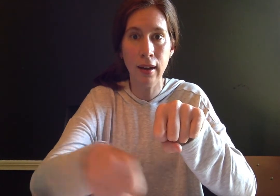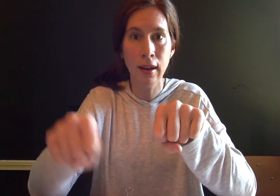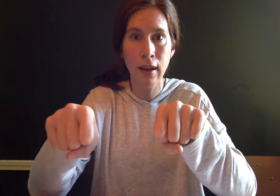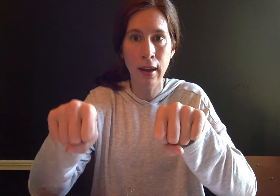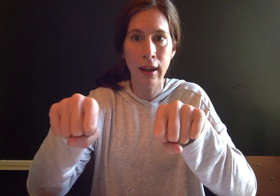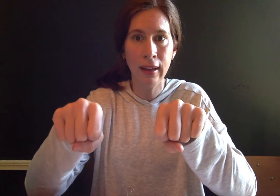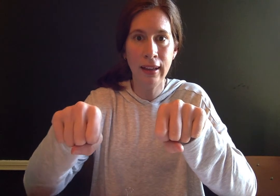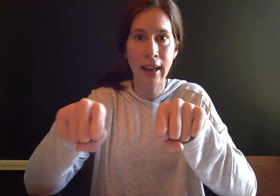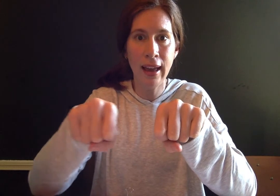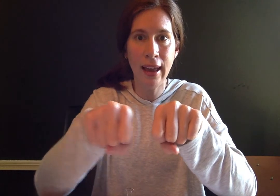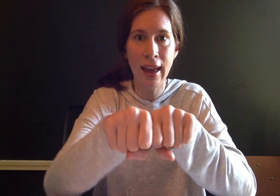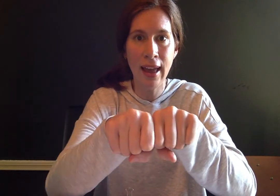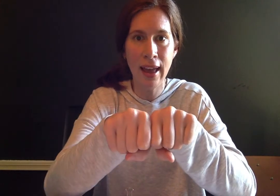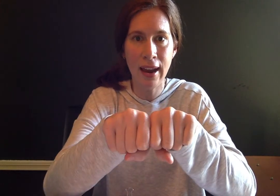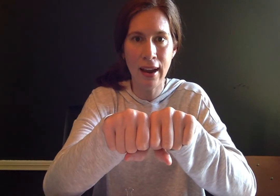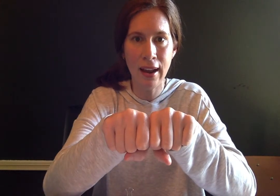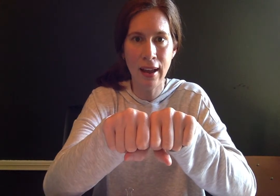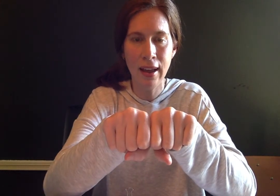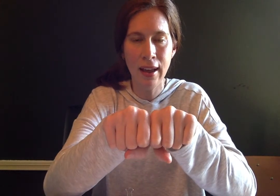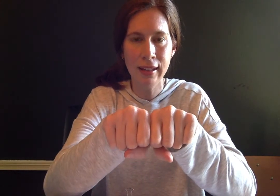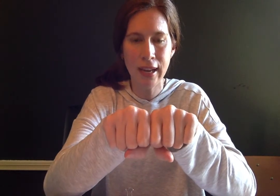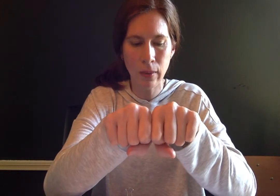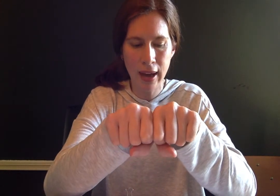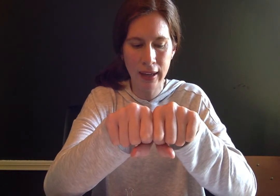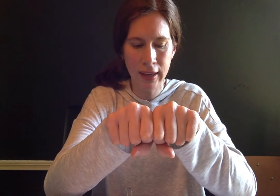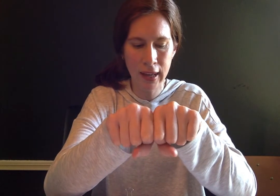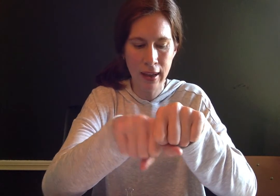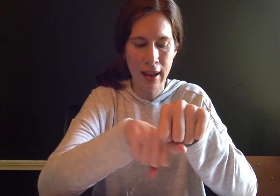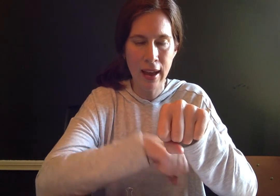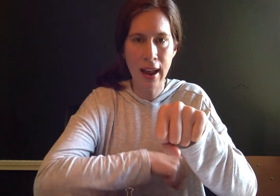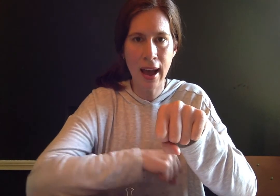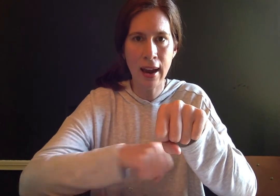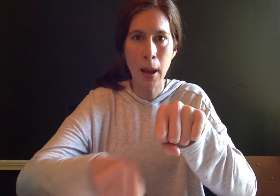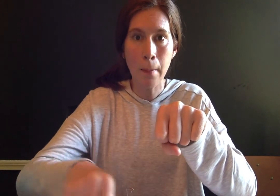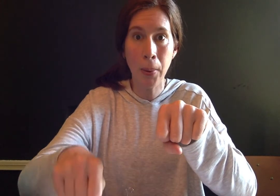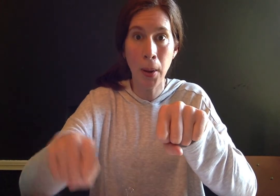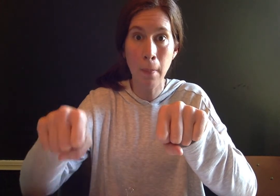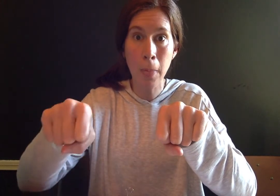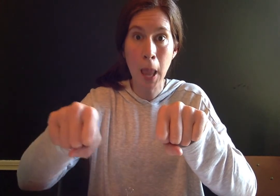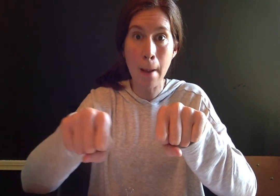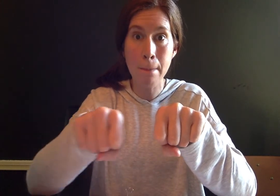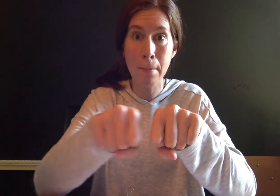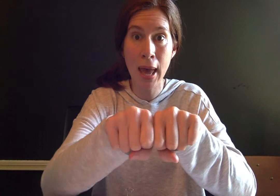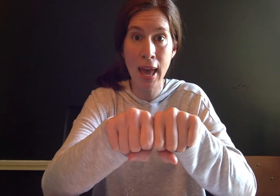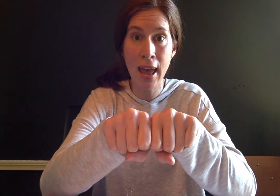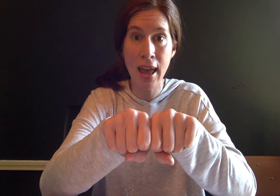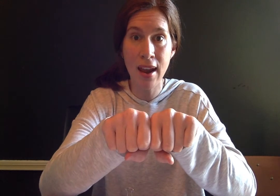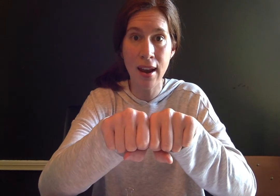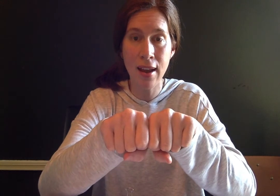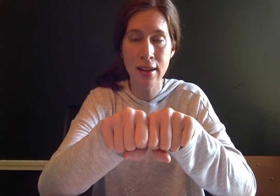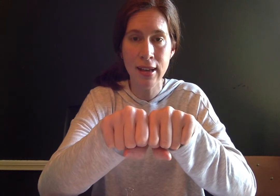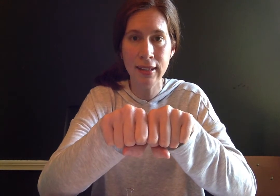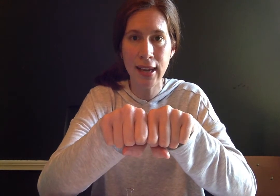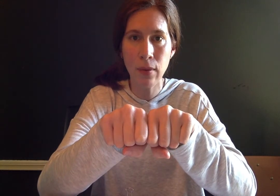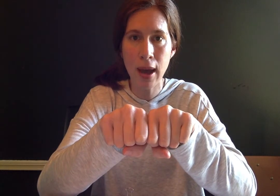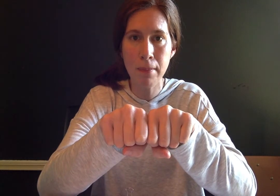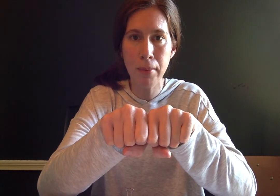can take away k and add p pen take away p